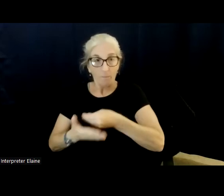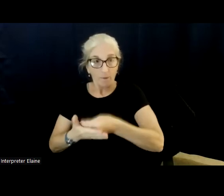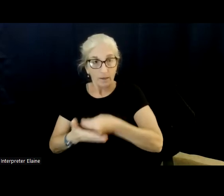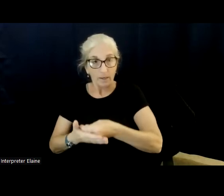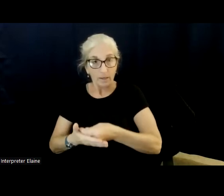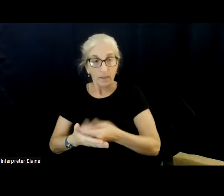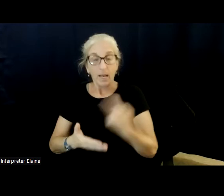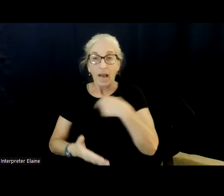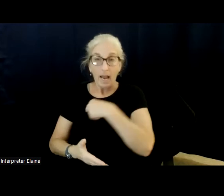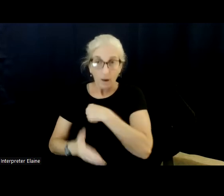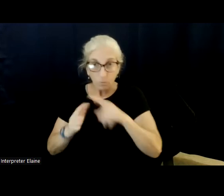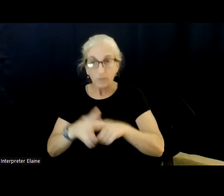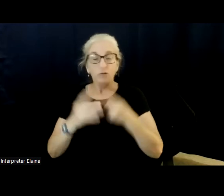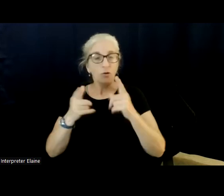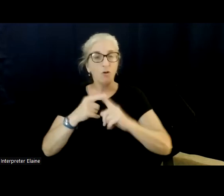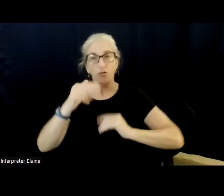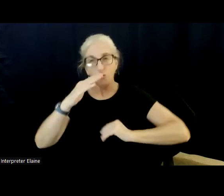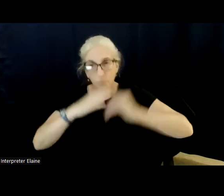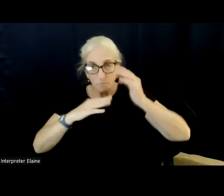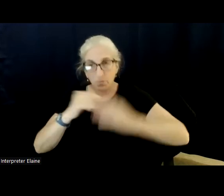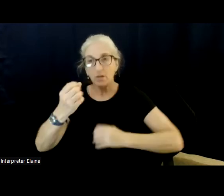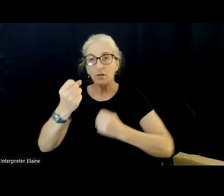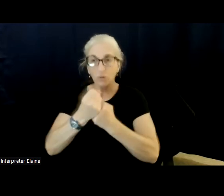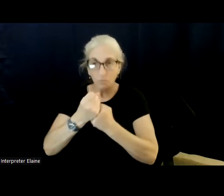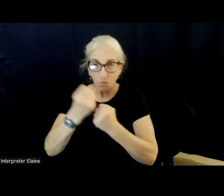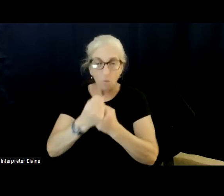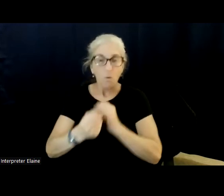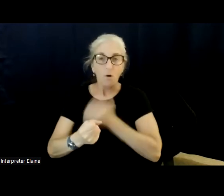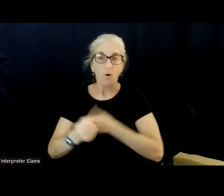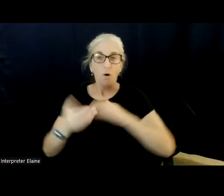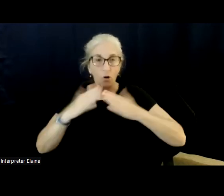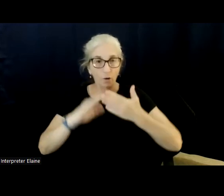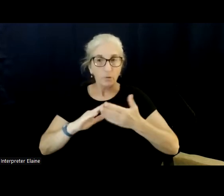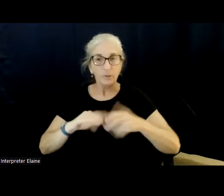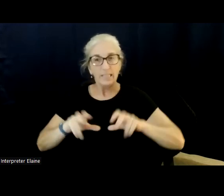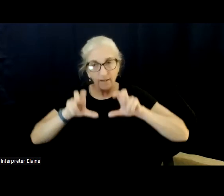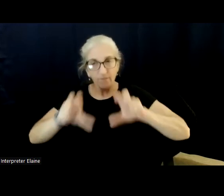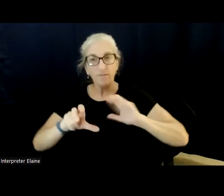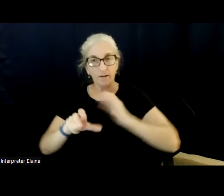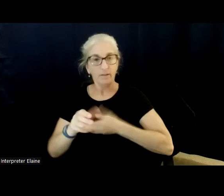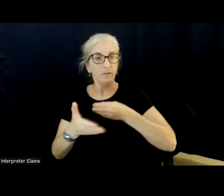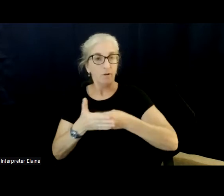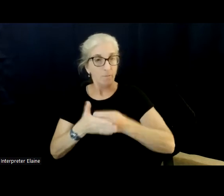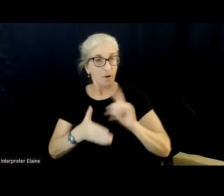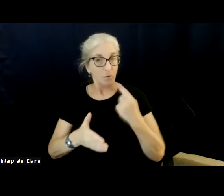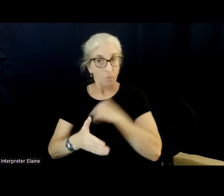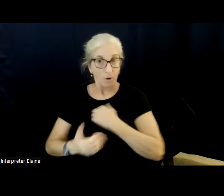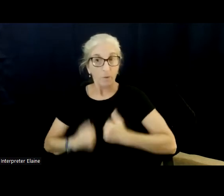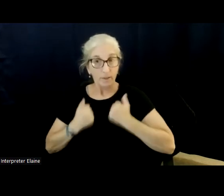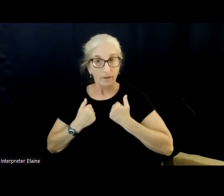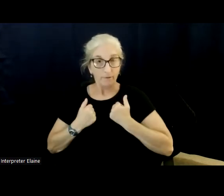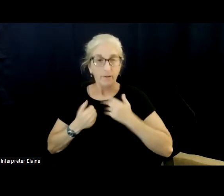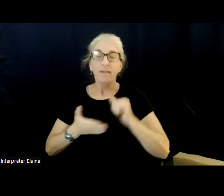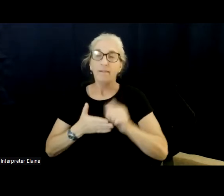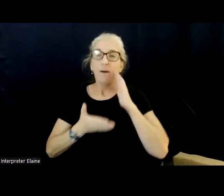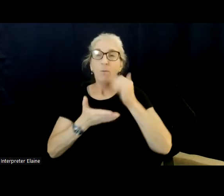building our communities to start, you know, reinvest in our money where we live, that ends up, you know, lifting the burdens that we